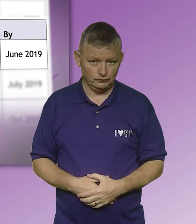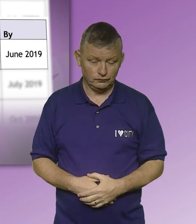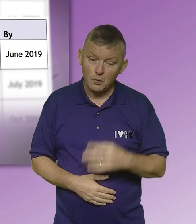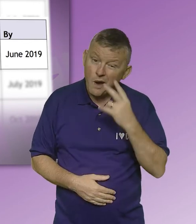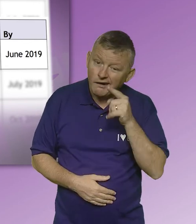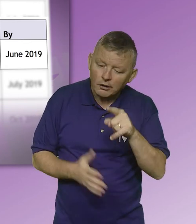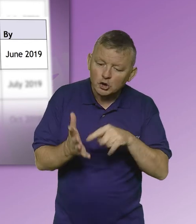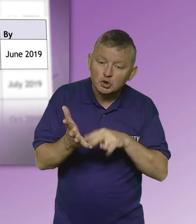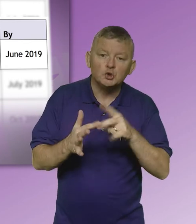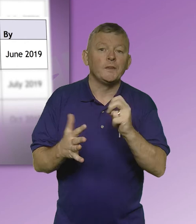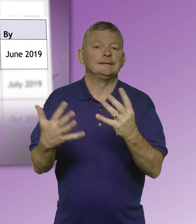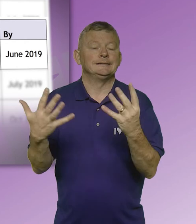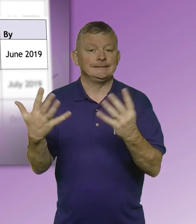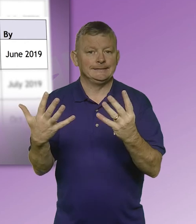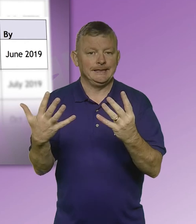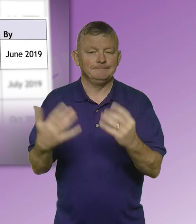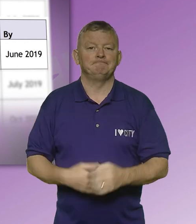Learning 2019 2019